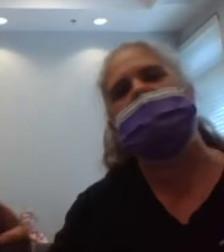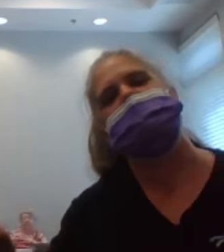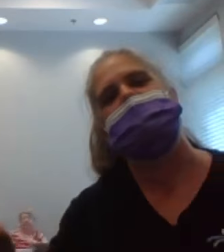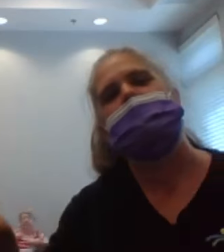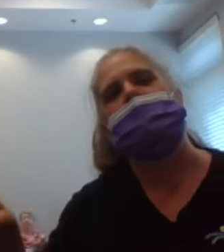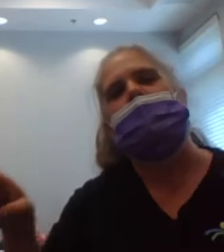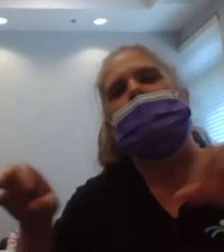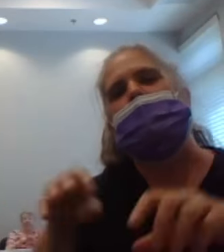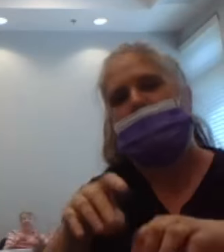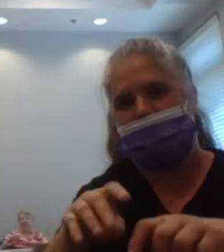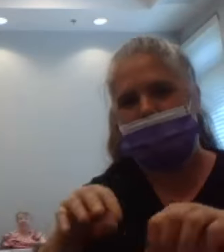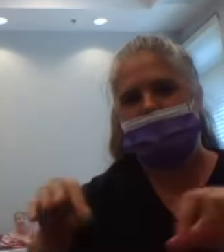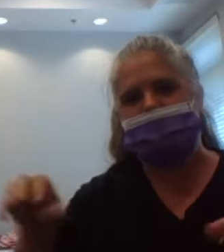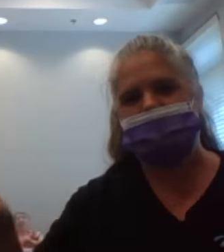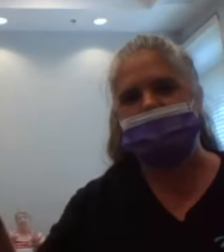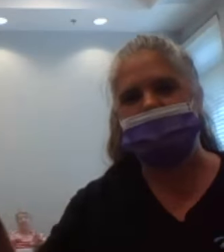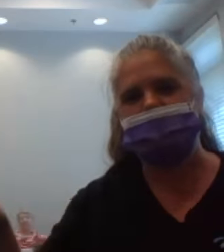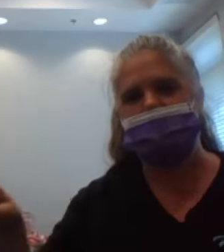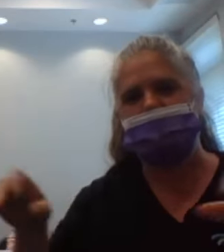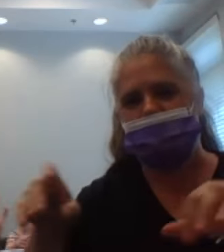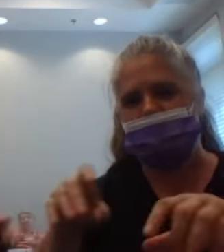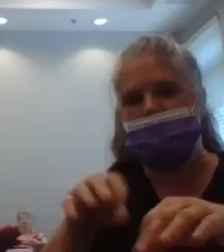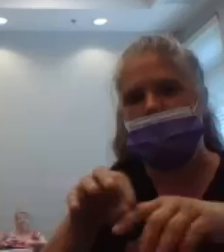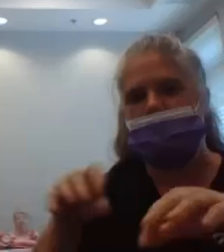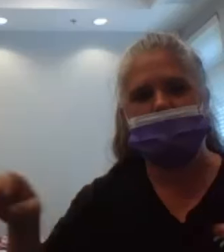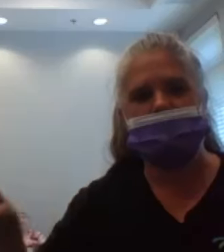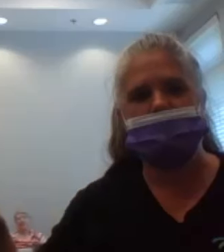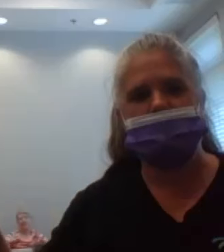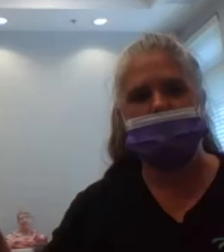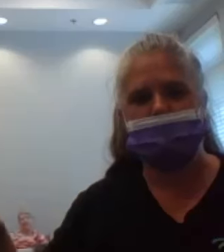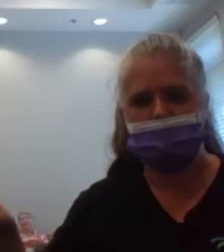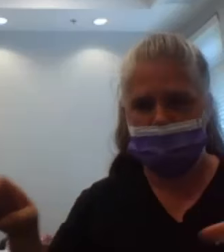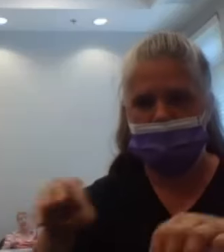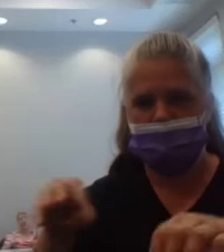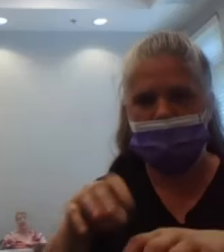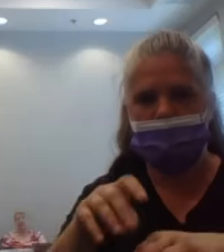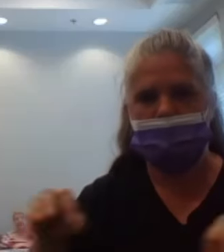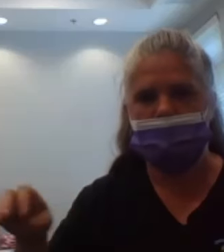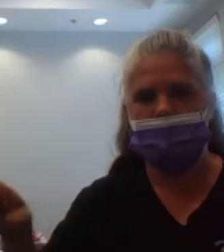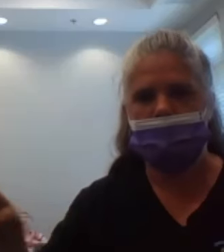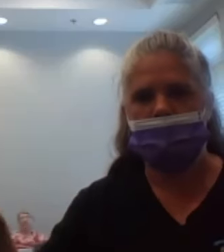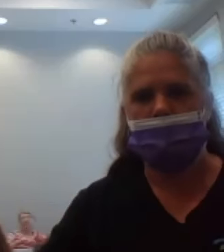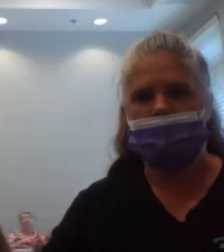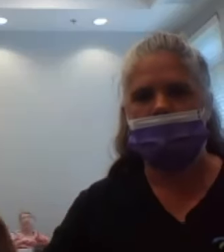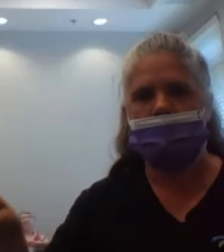One, two, three, four, five,